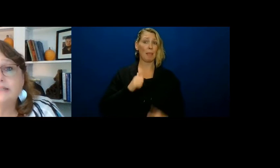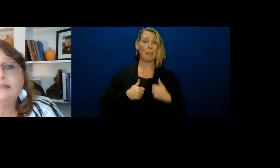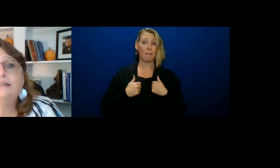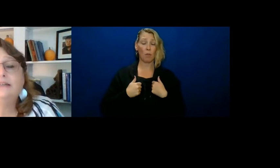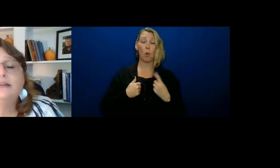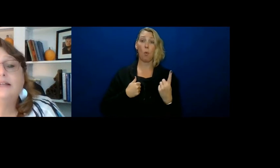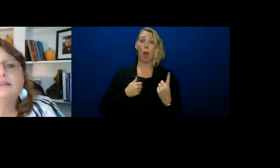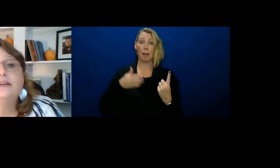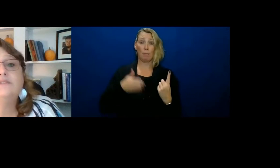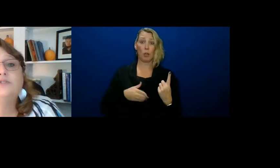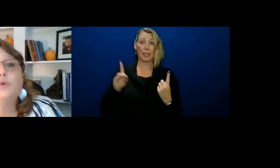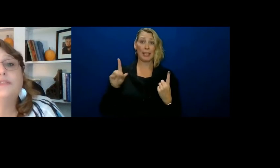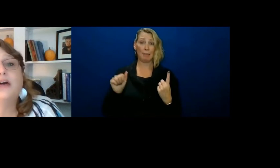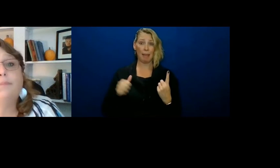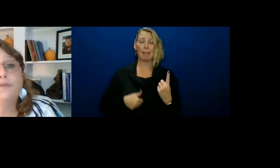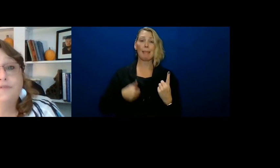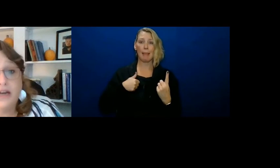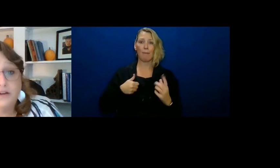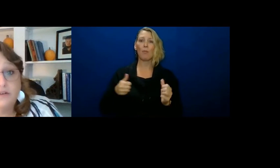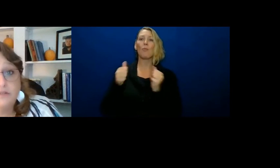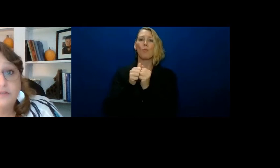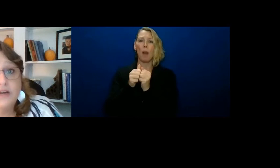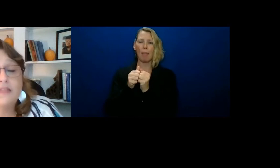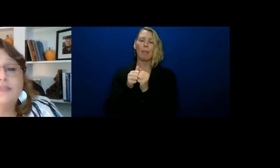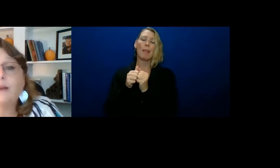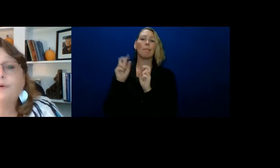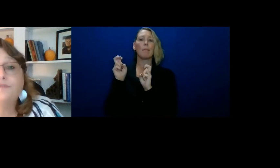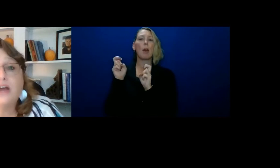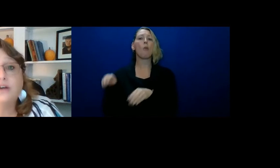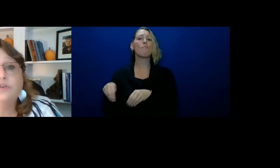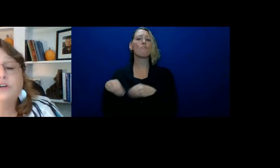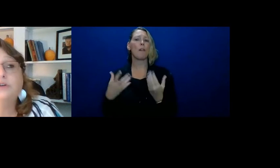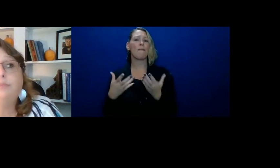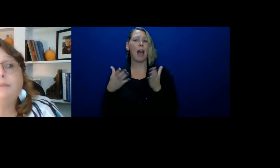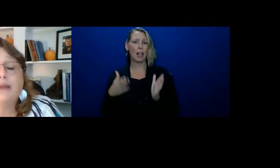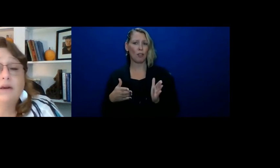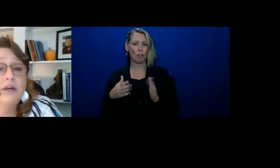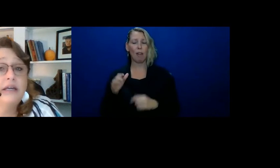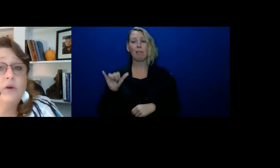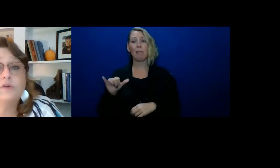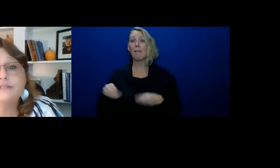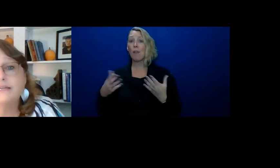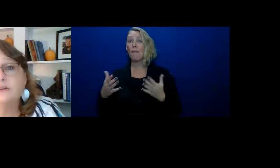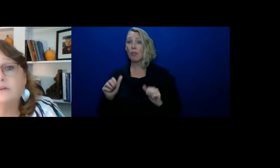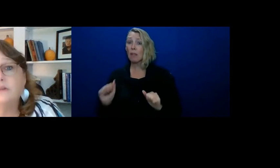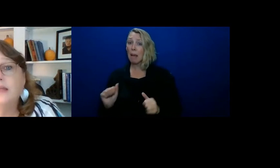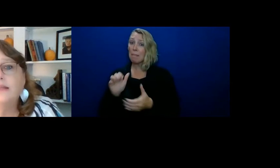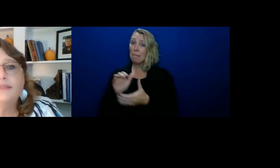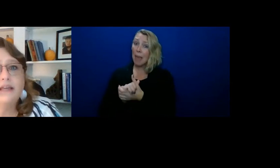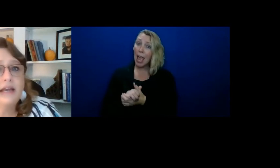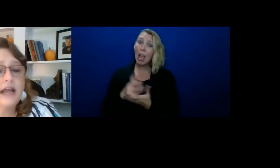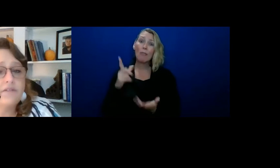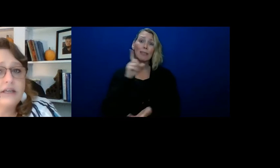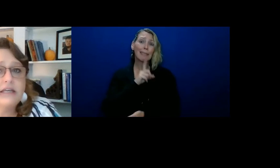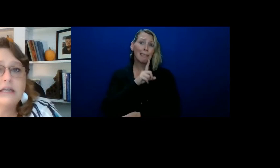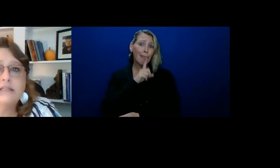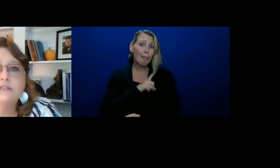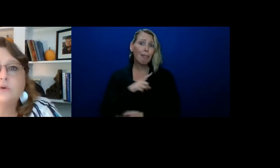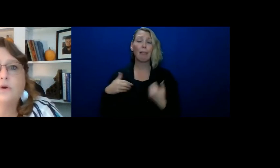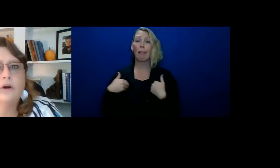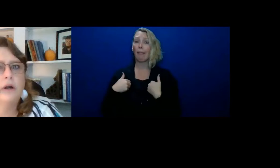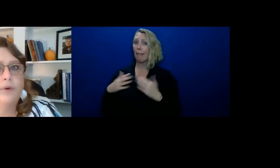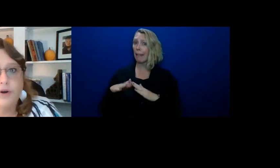disability lives with a provider. And that provider could be married or single. They could have